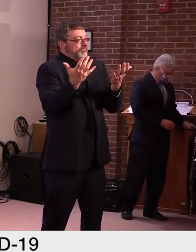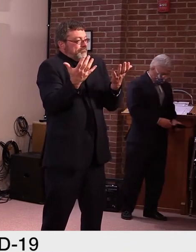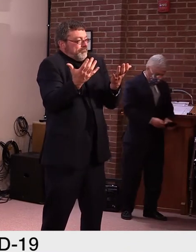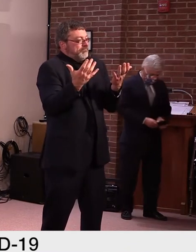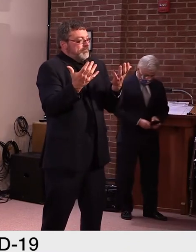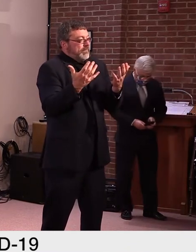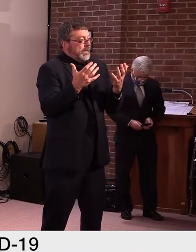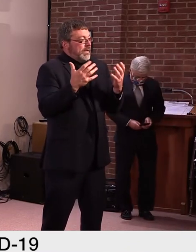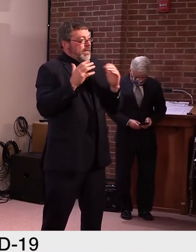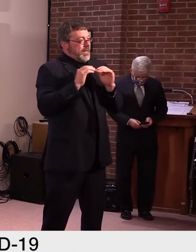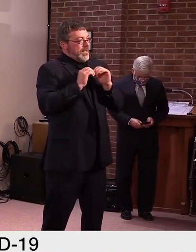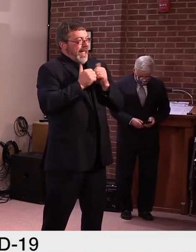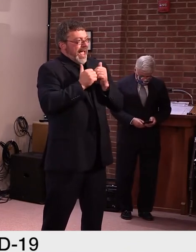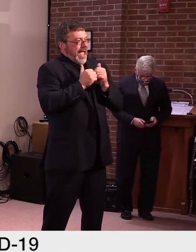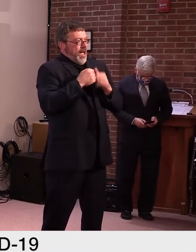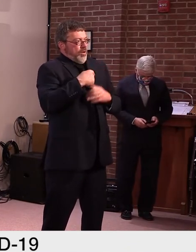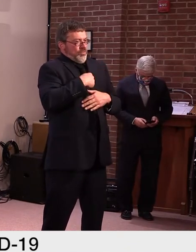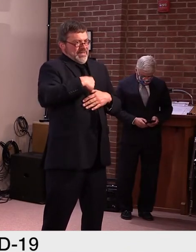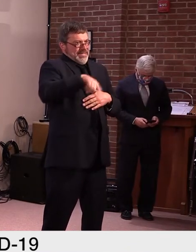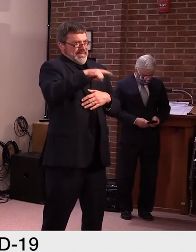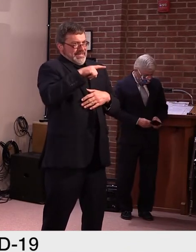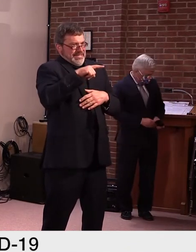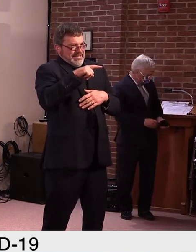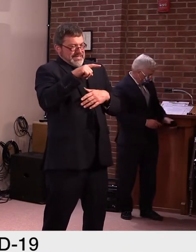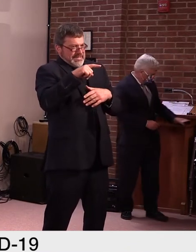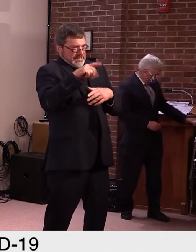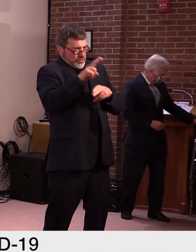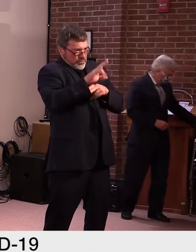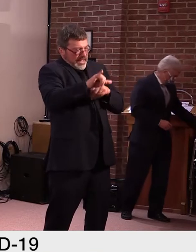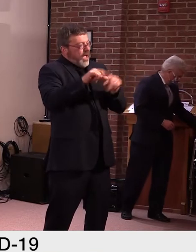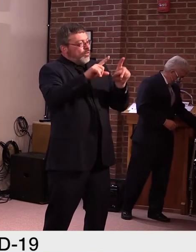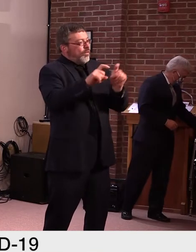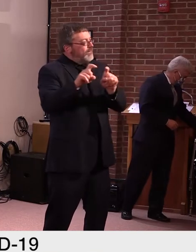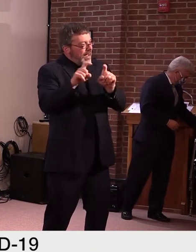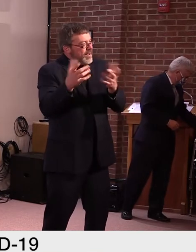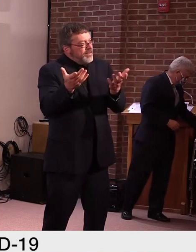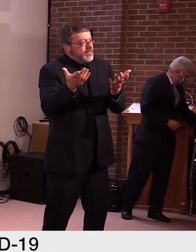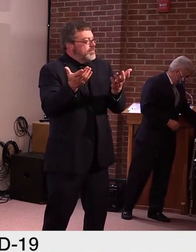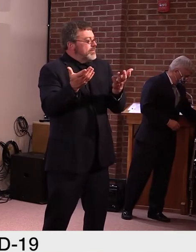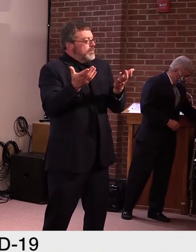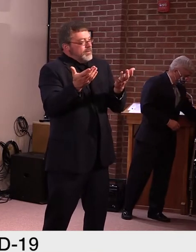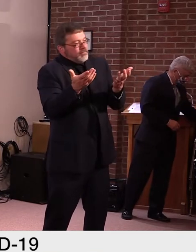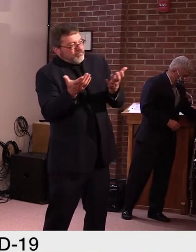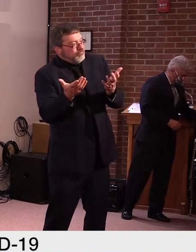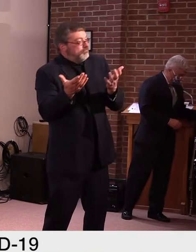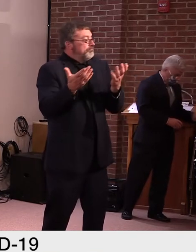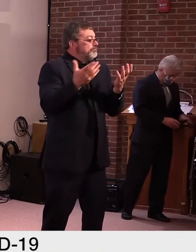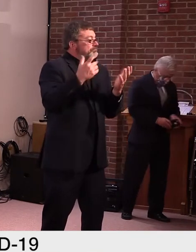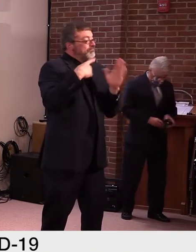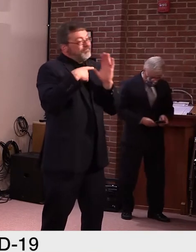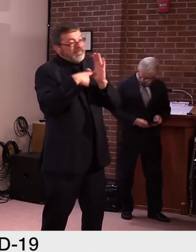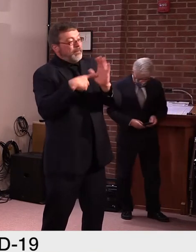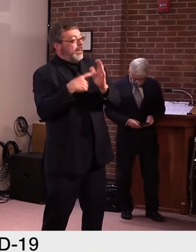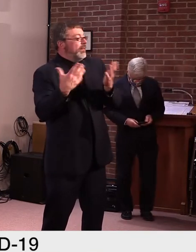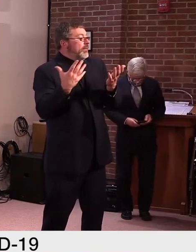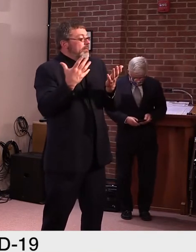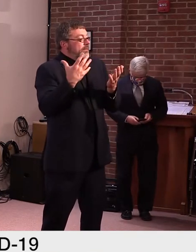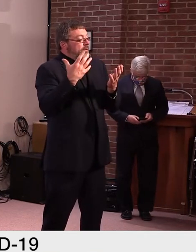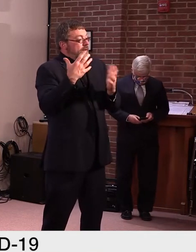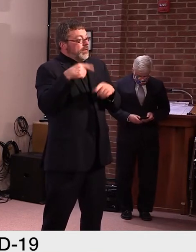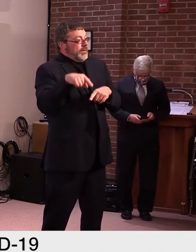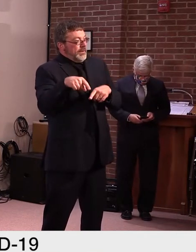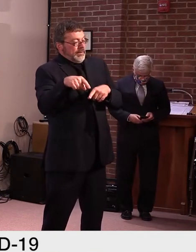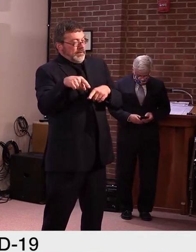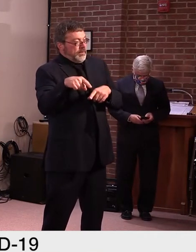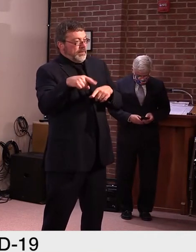the way the methodology is done, there can be, or one of two things. One, um, the models are meant to not be overly reactive. So even when we saw